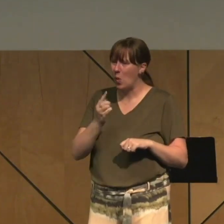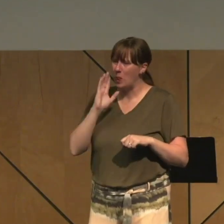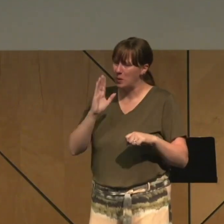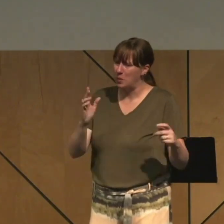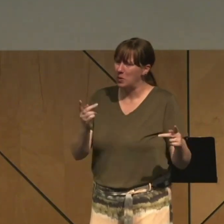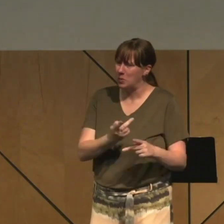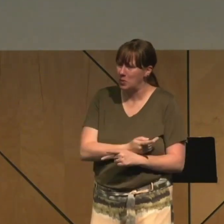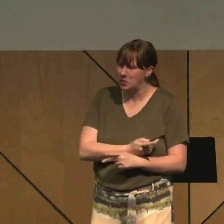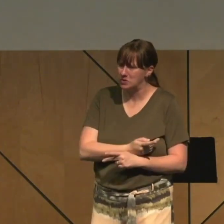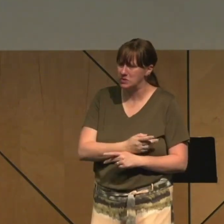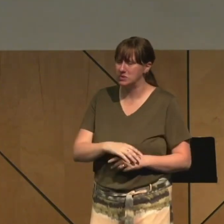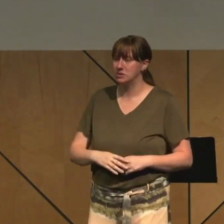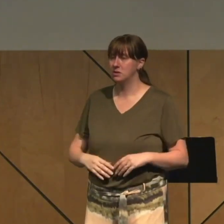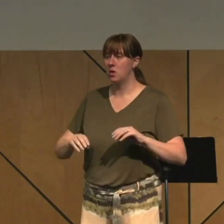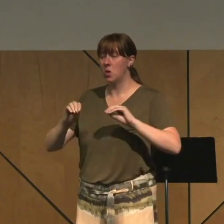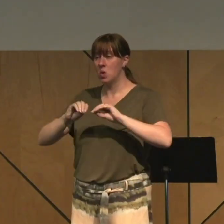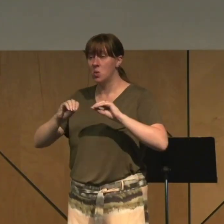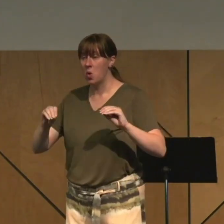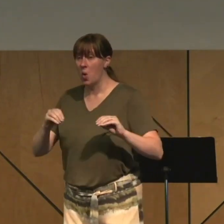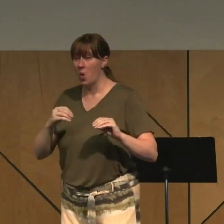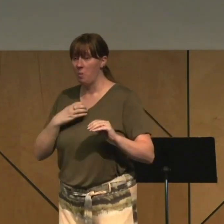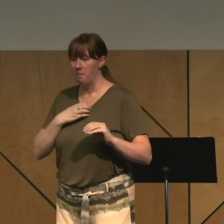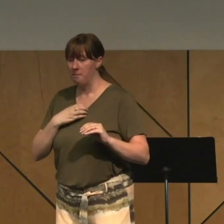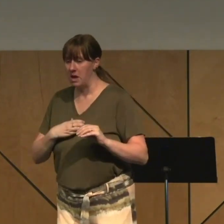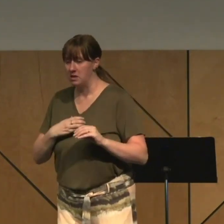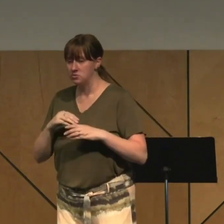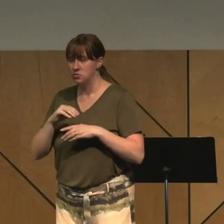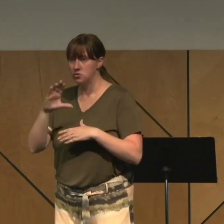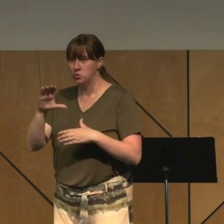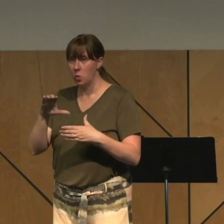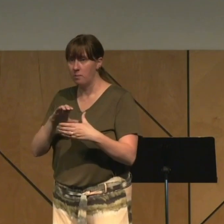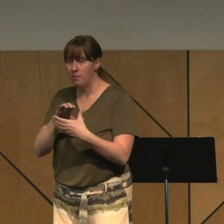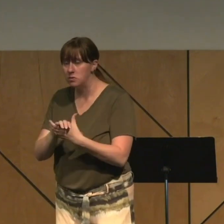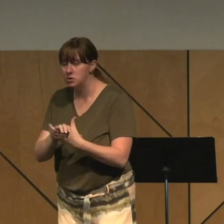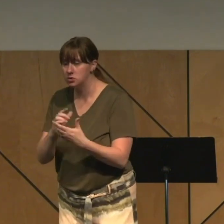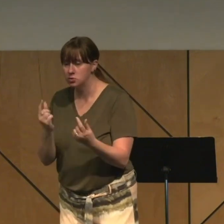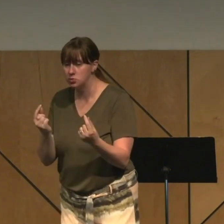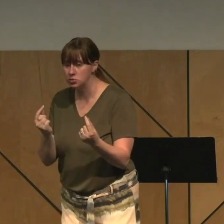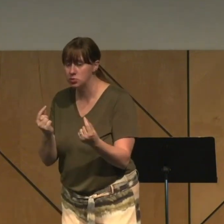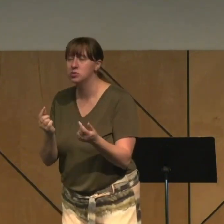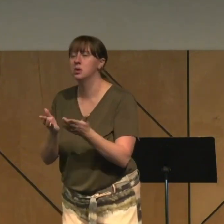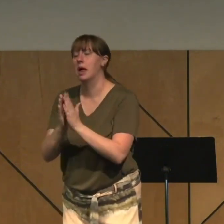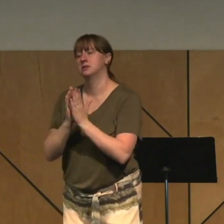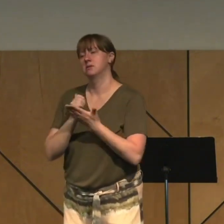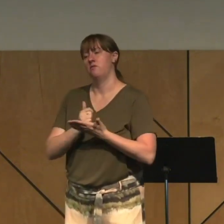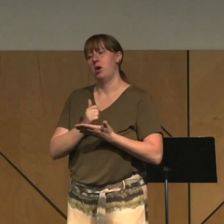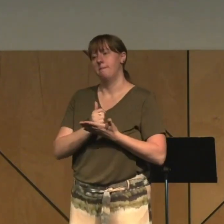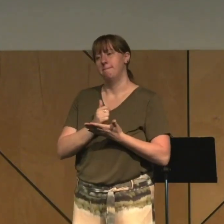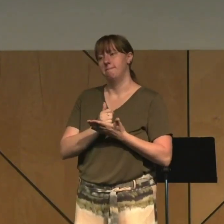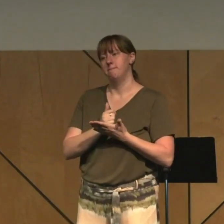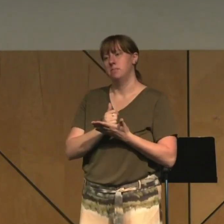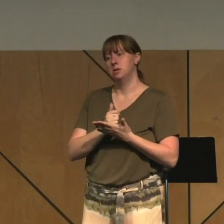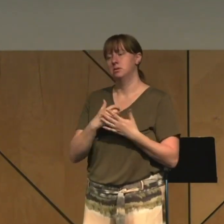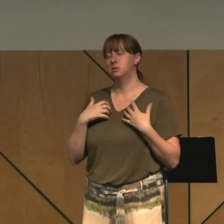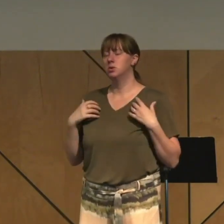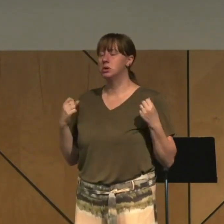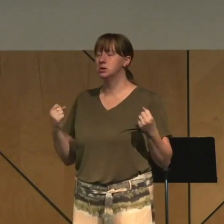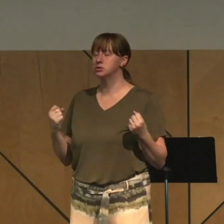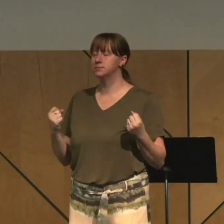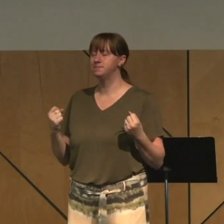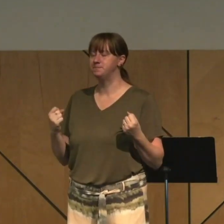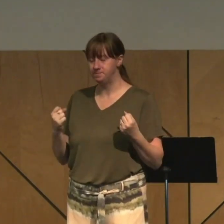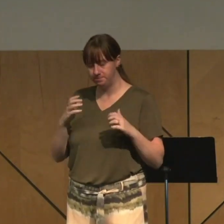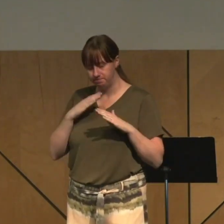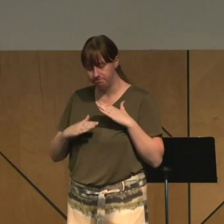a passionless marriage is to ask for help. Courageously and humbly share with